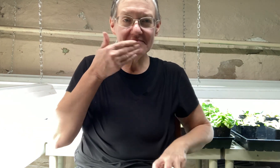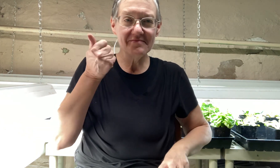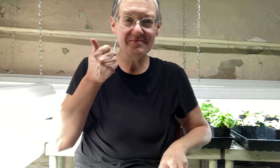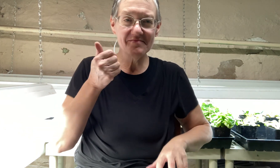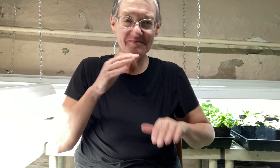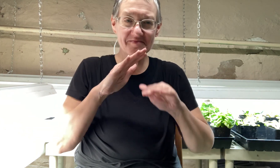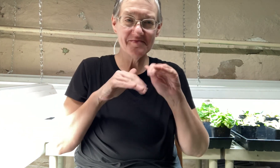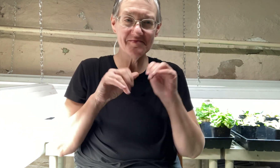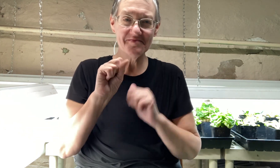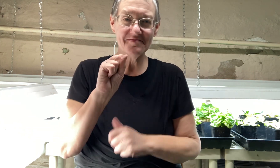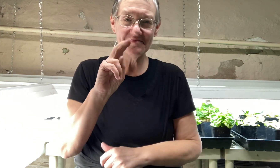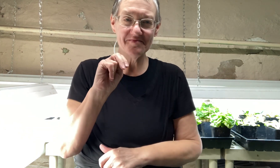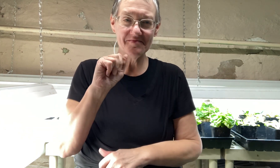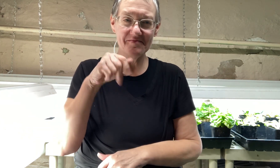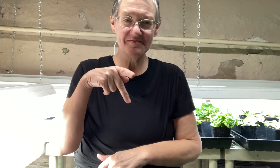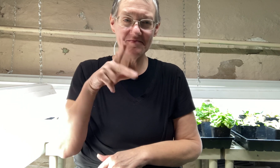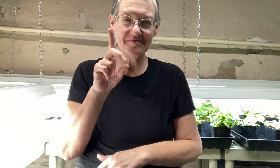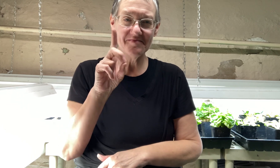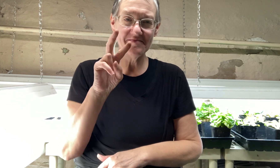but it's better than those snapdragons